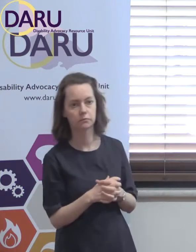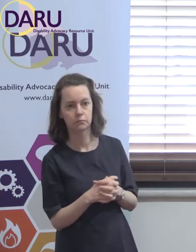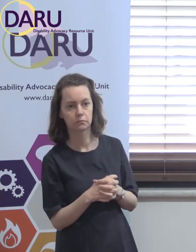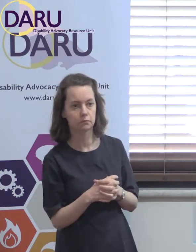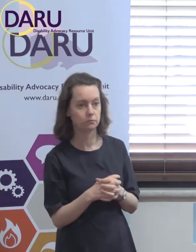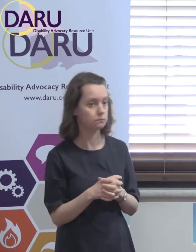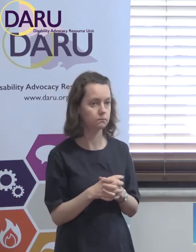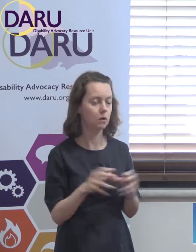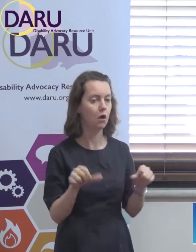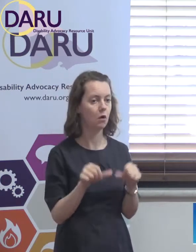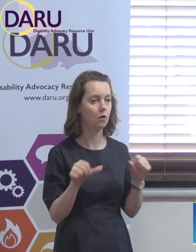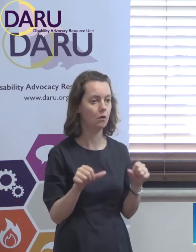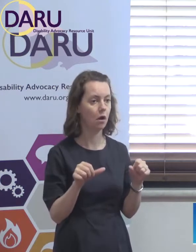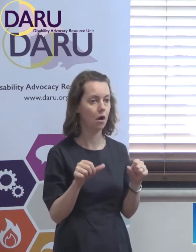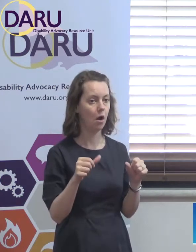Otherwise, I'll go on to how it's being used.